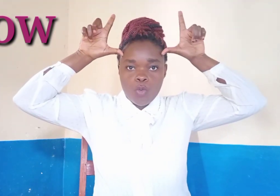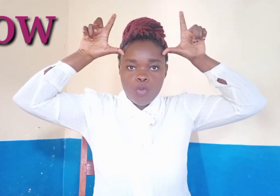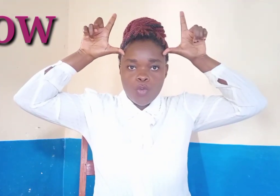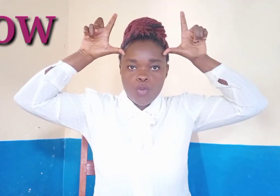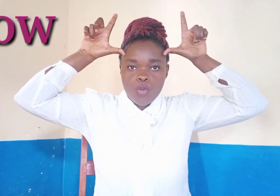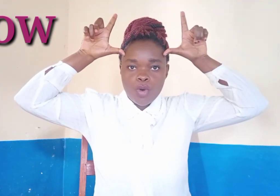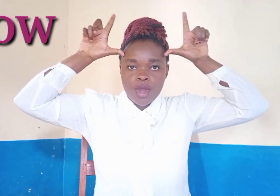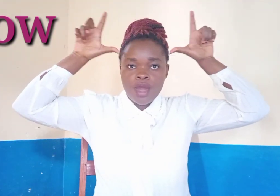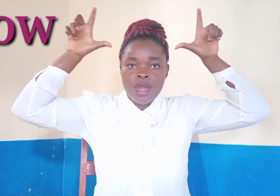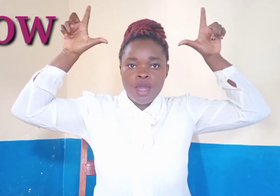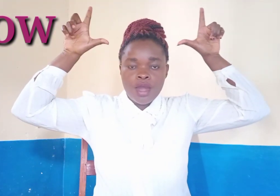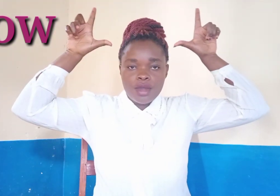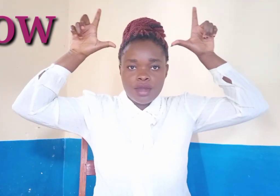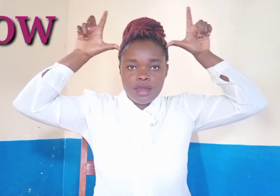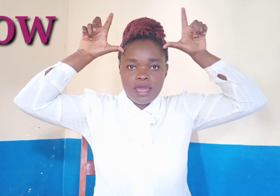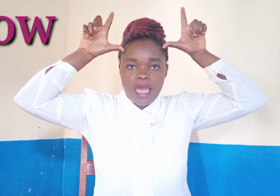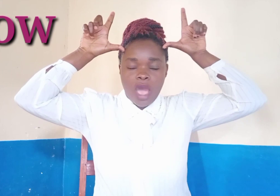cow